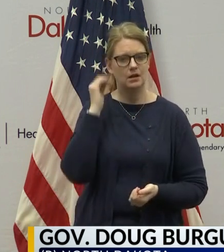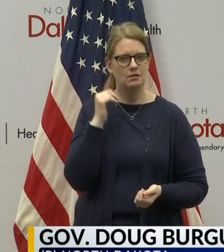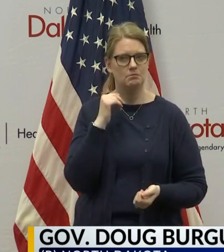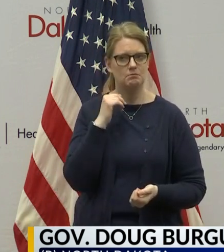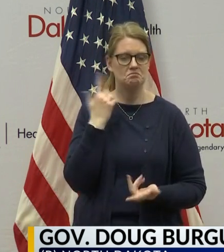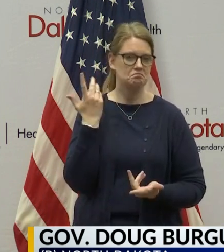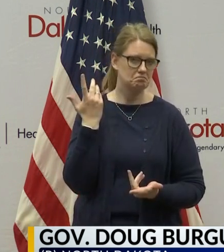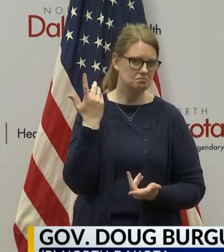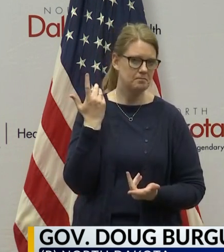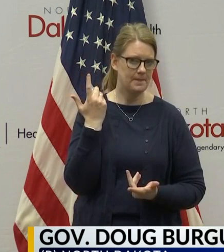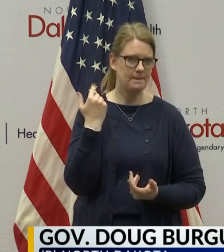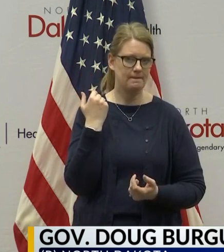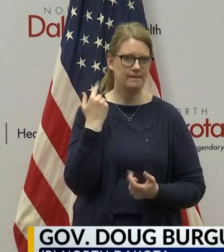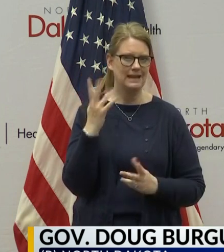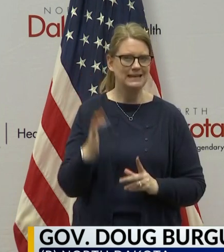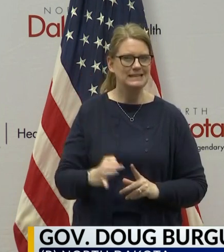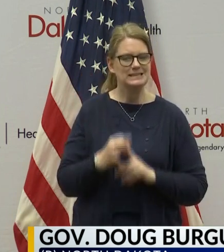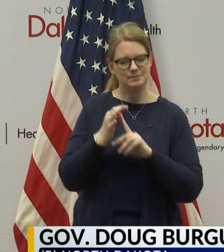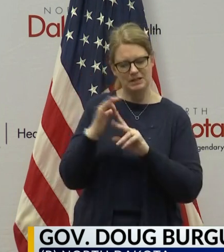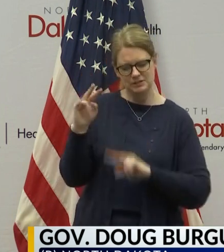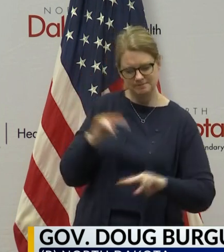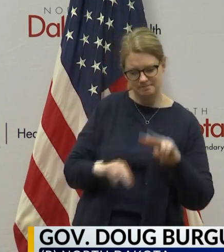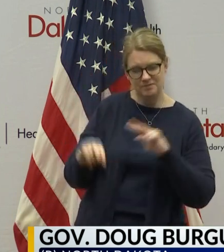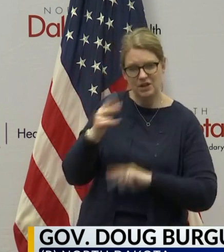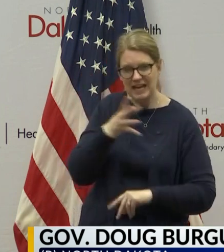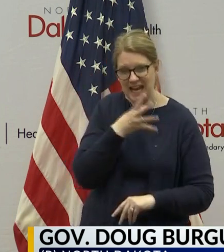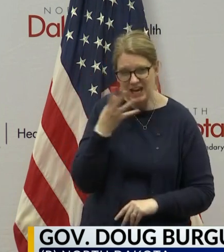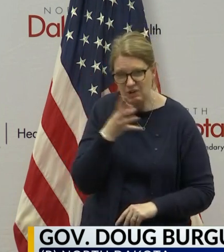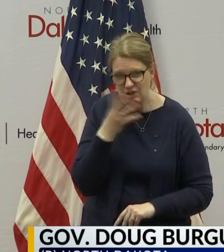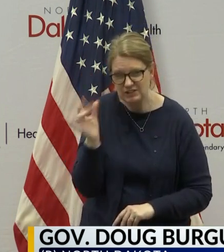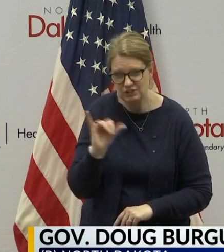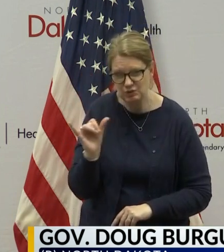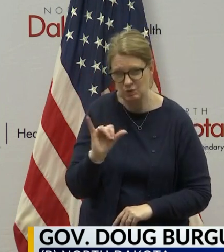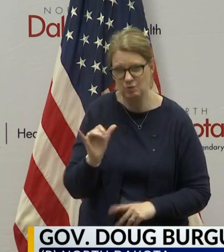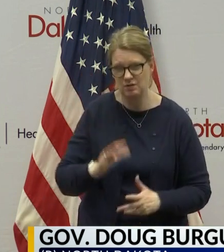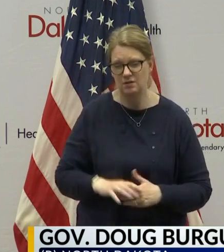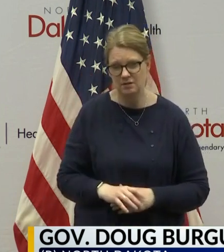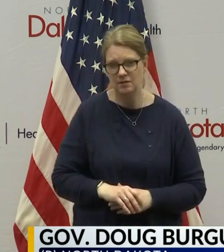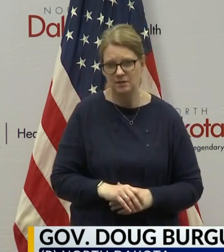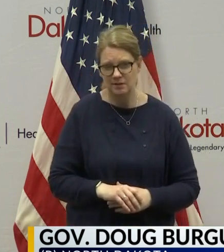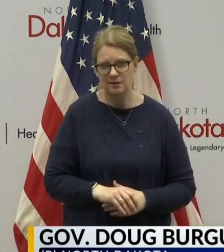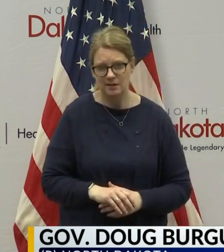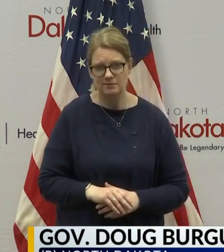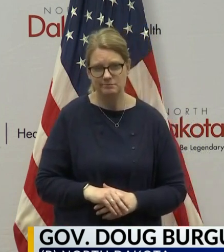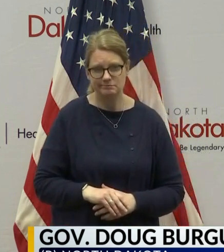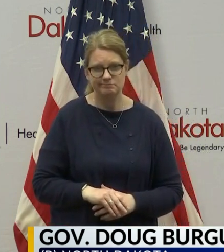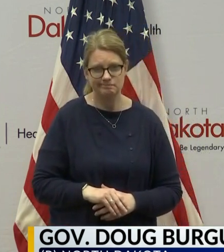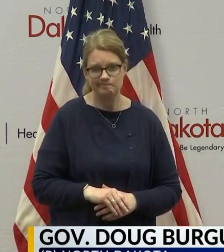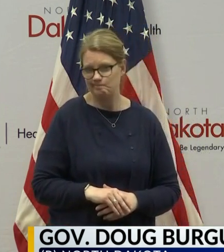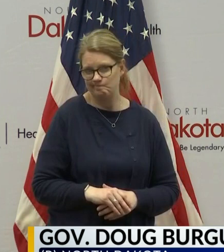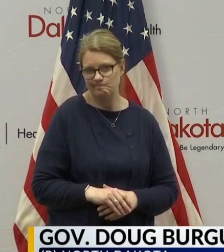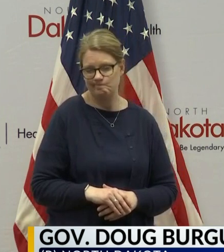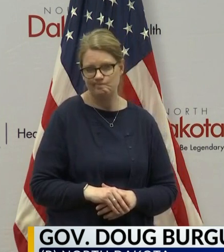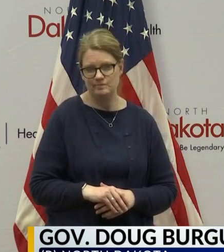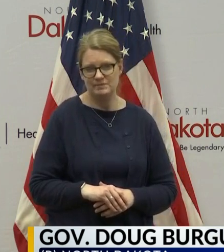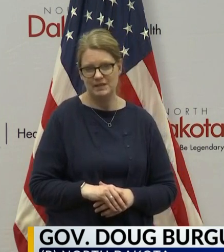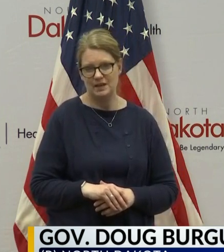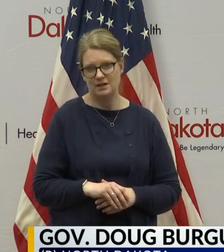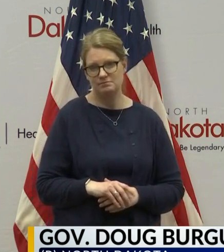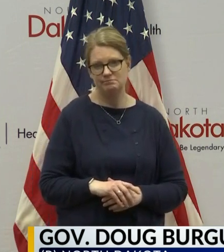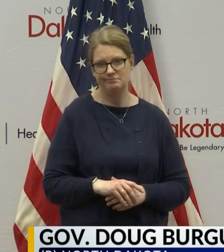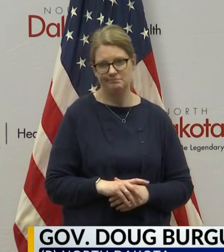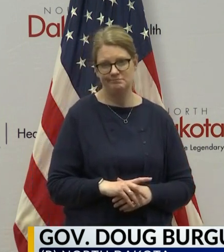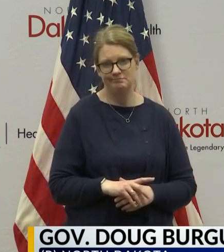going to have to take a, you know, special look at agriculture as well, in terms of how that may, you know, may have disrupted